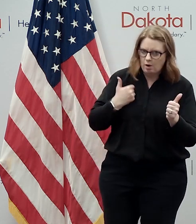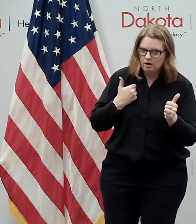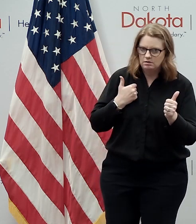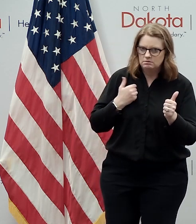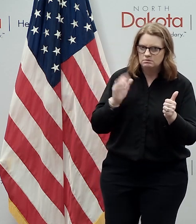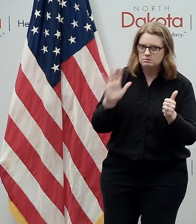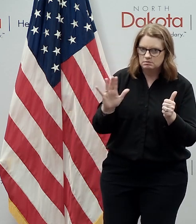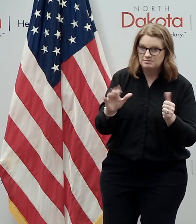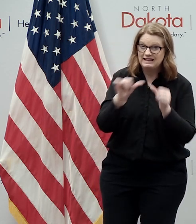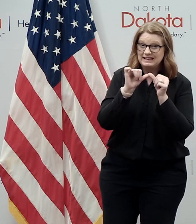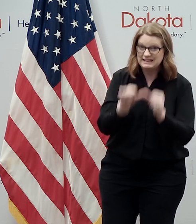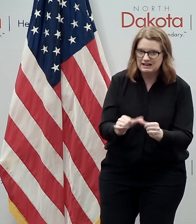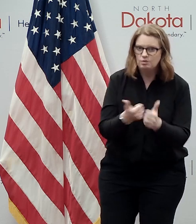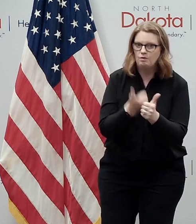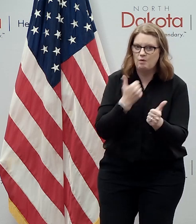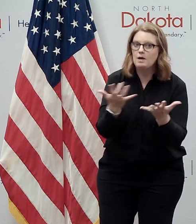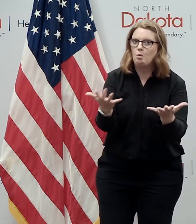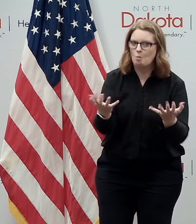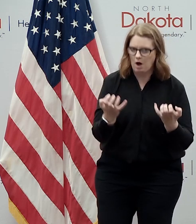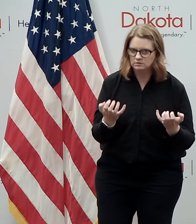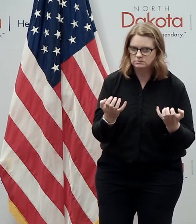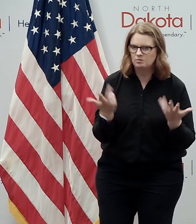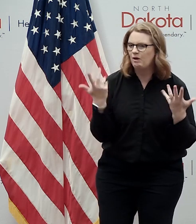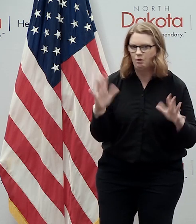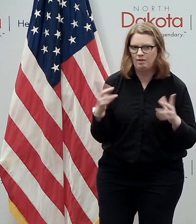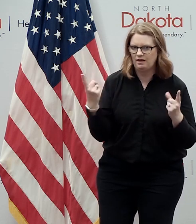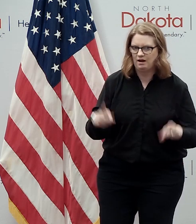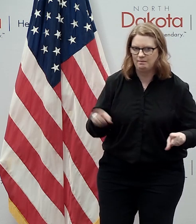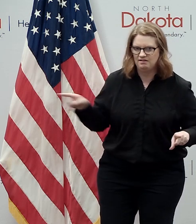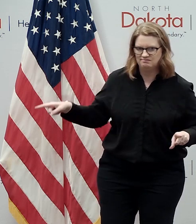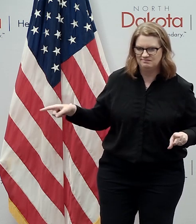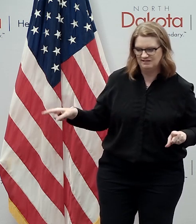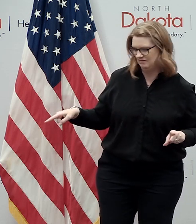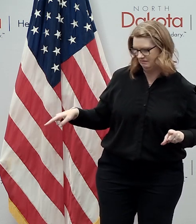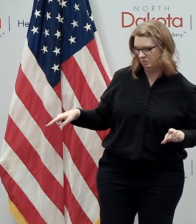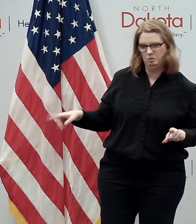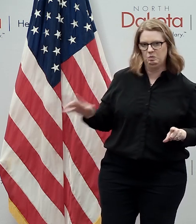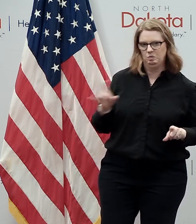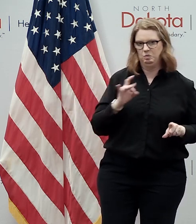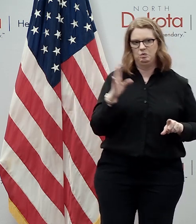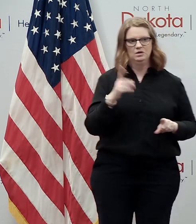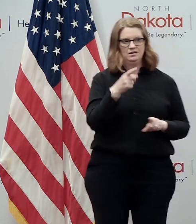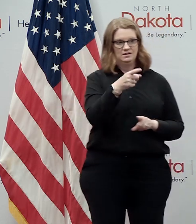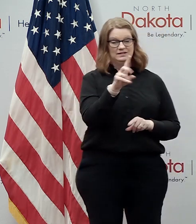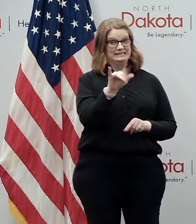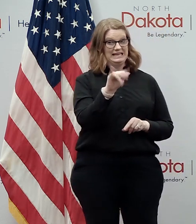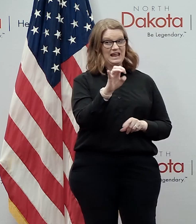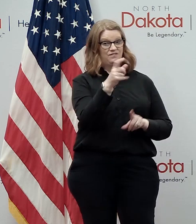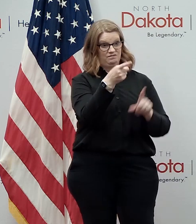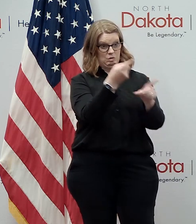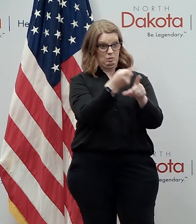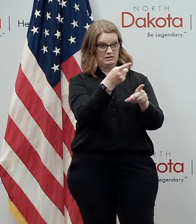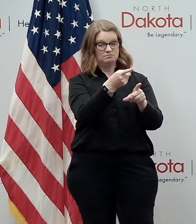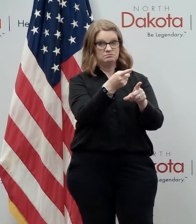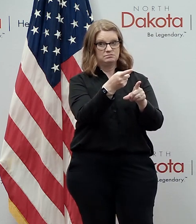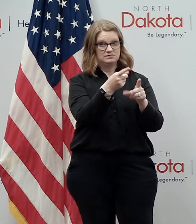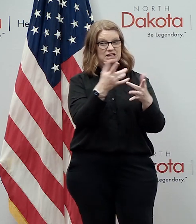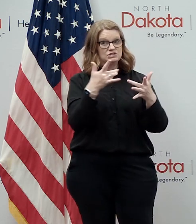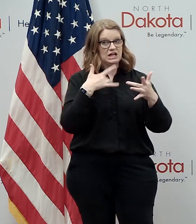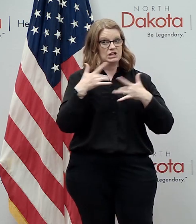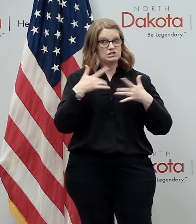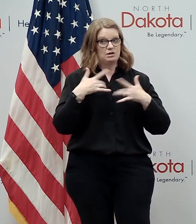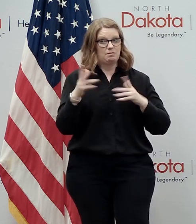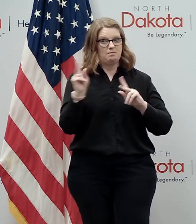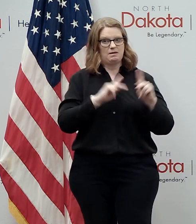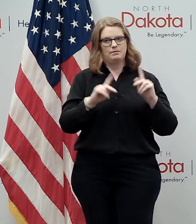avoid that uh and uh as we continue to work but i think your question dave is spot on there is there's a real real real concern here